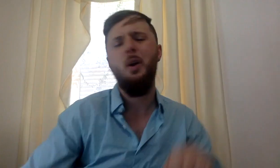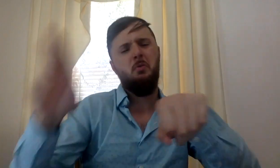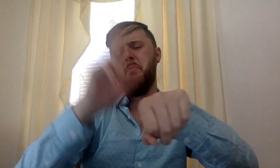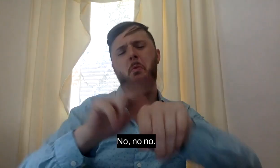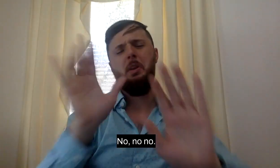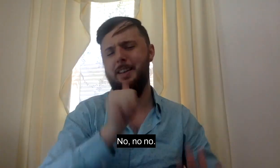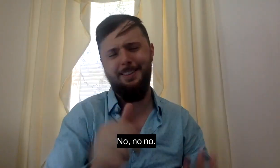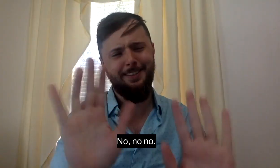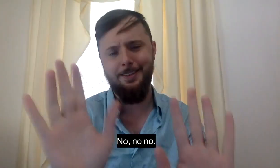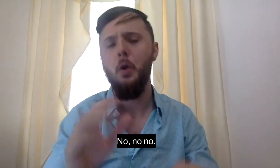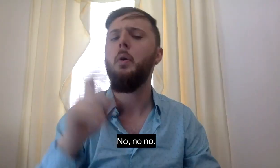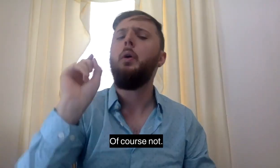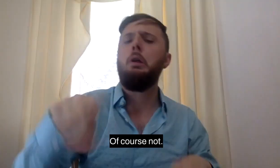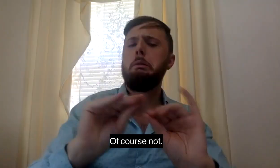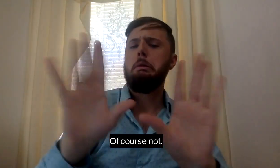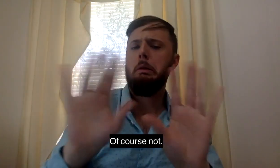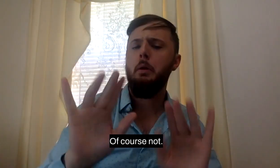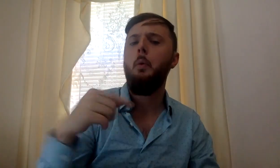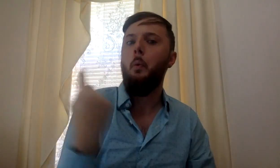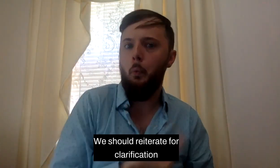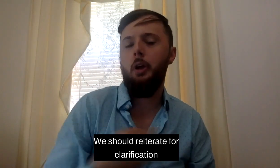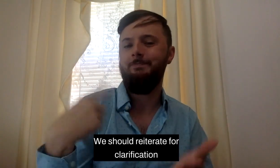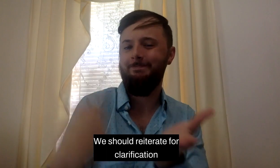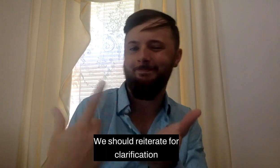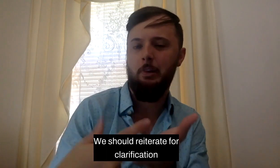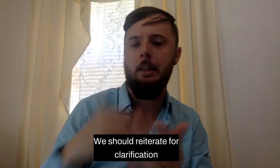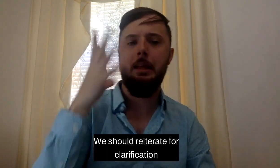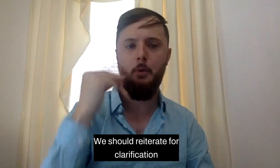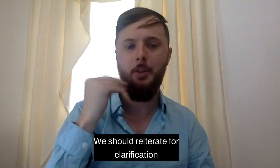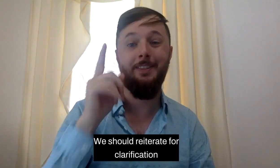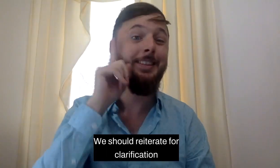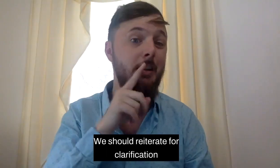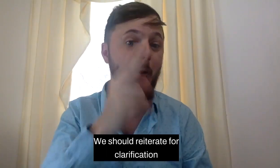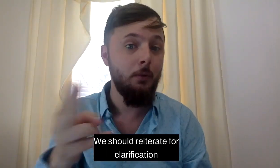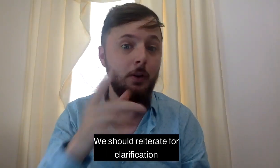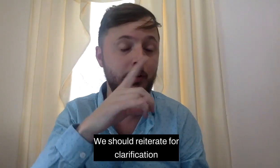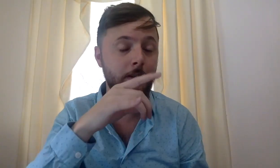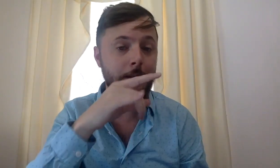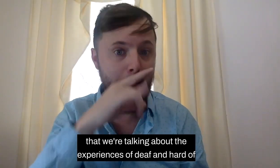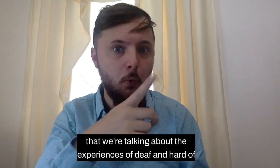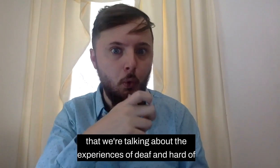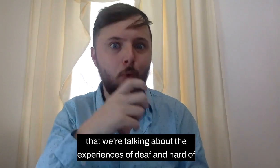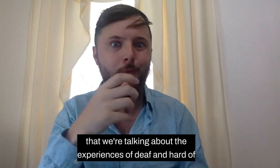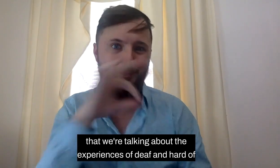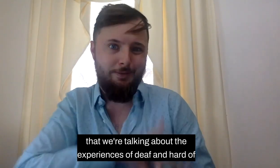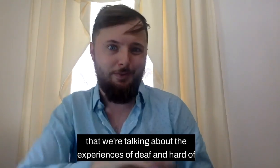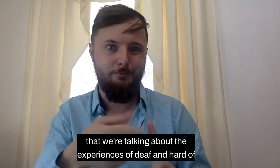No, no, no, no. of course not. We should reiterate for clarification that we're talking about the